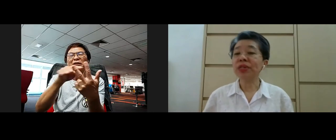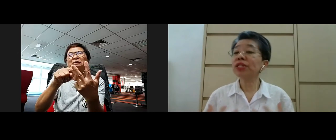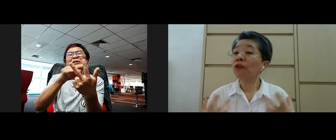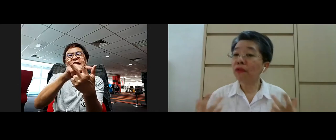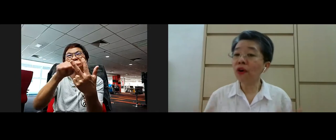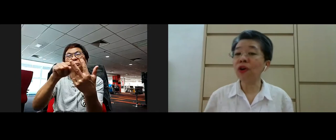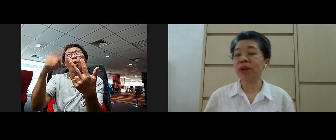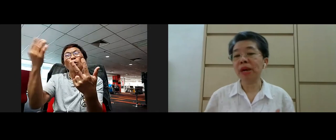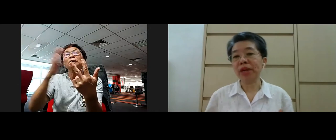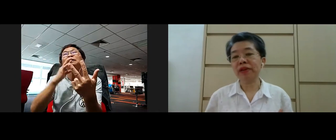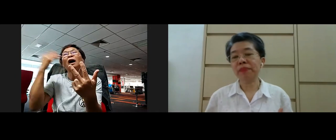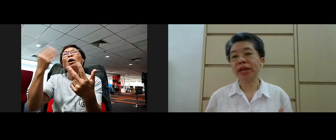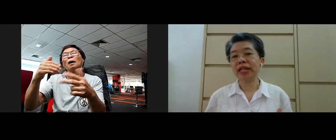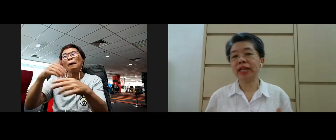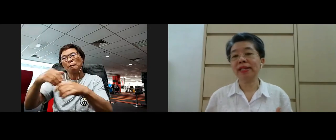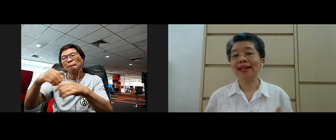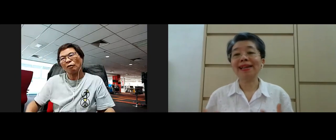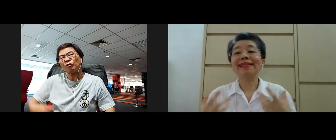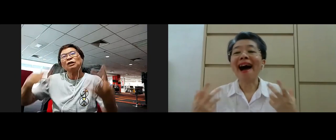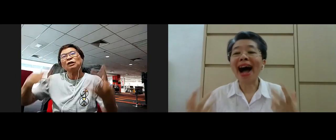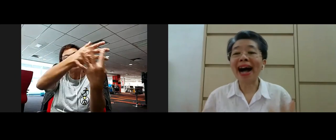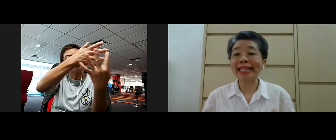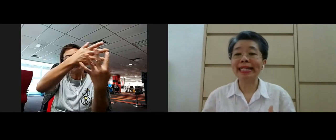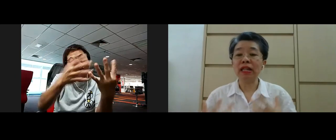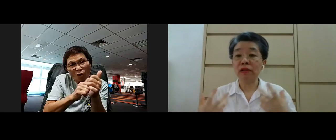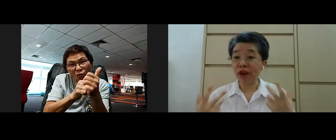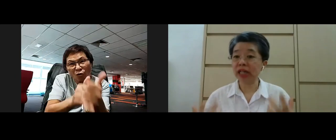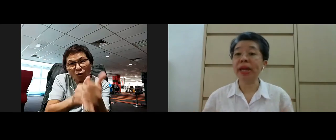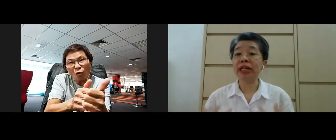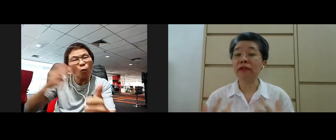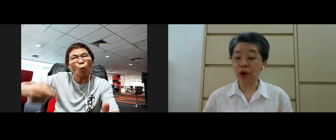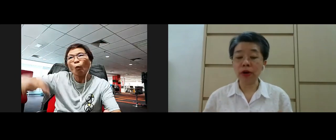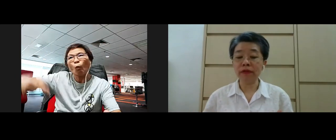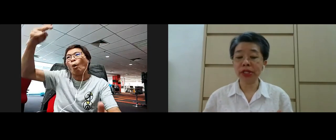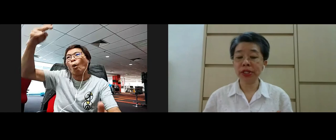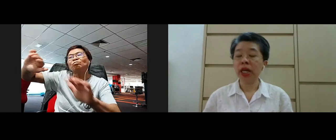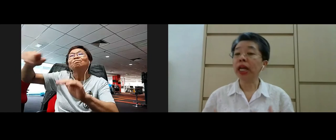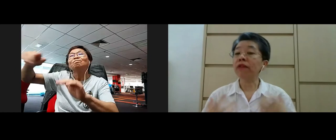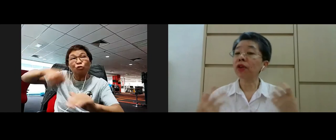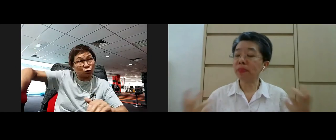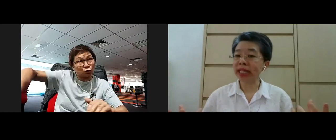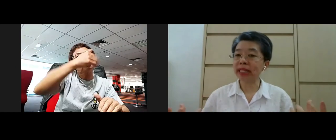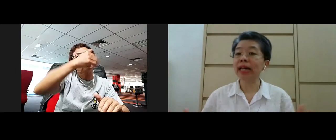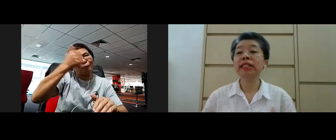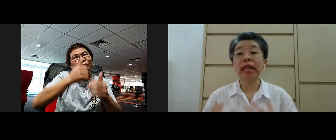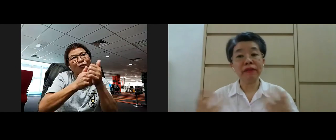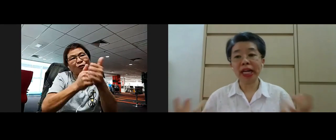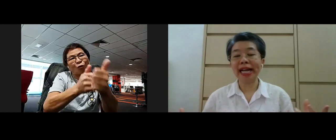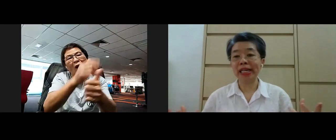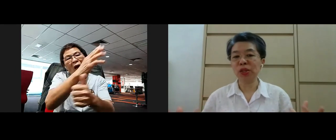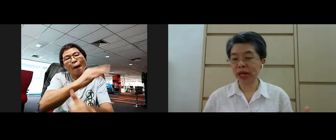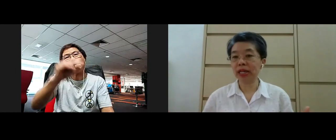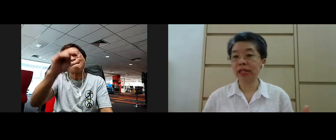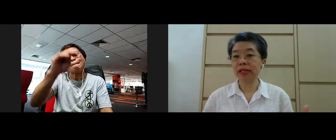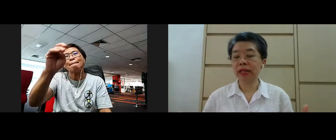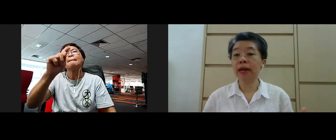so this four Brahma Vihara practice is highly recommended for all of us and of course metta the loving